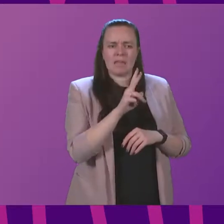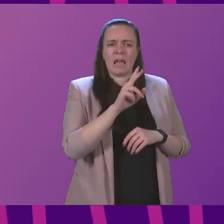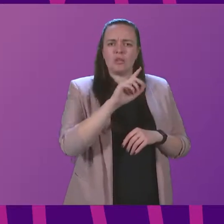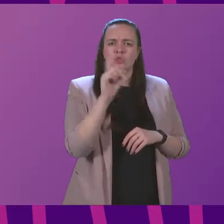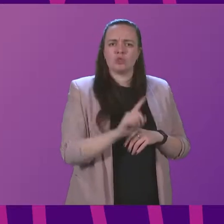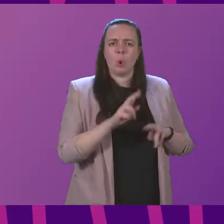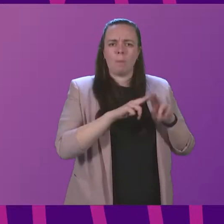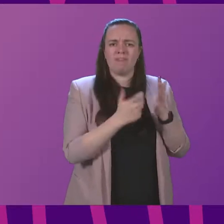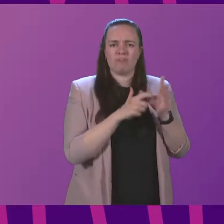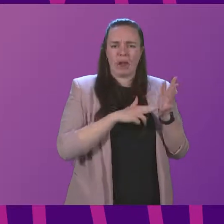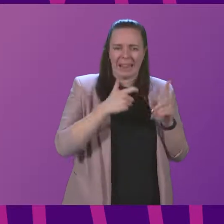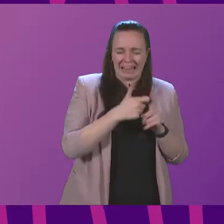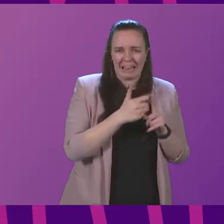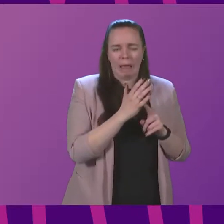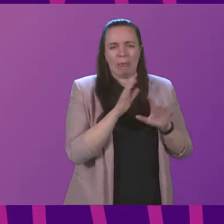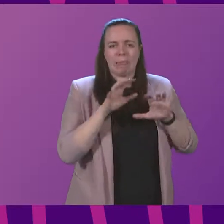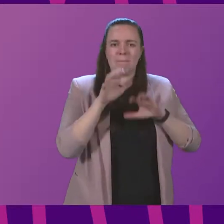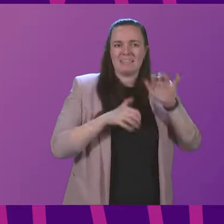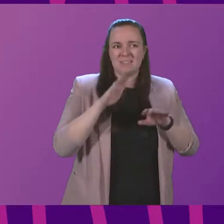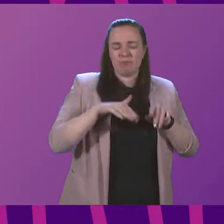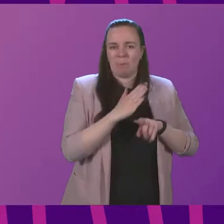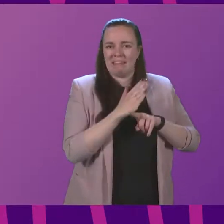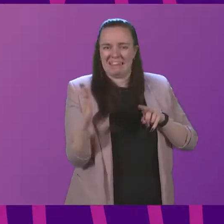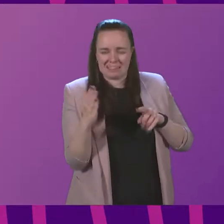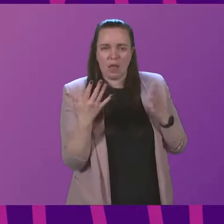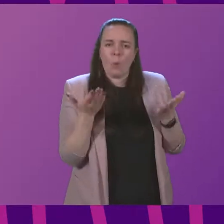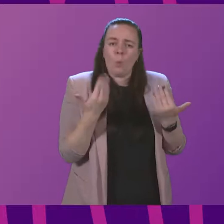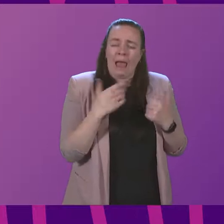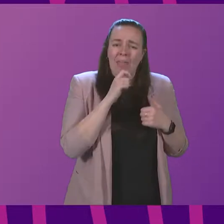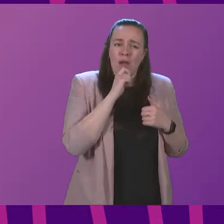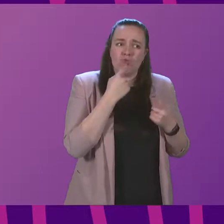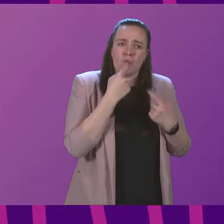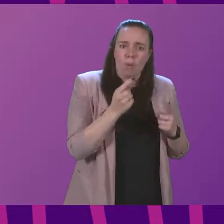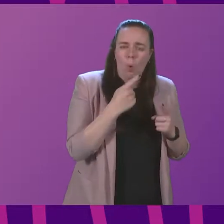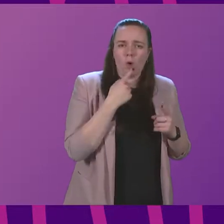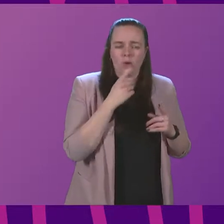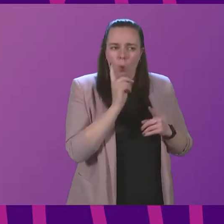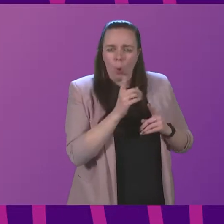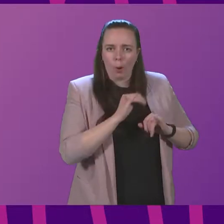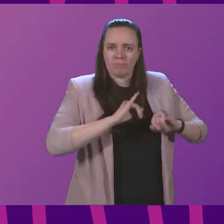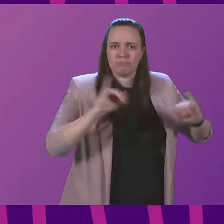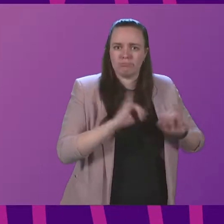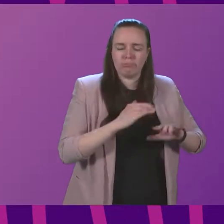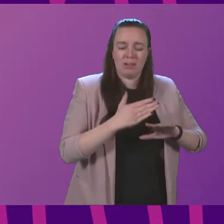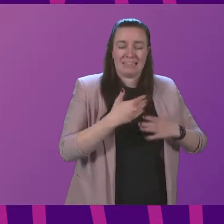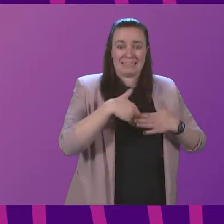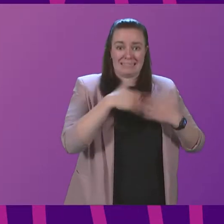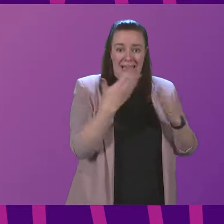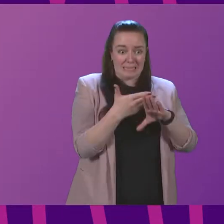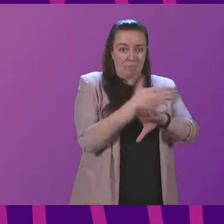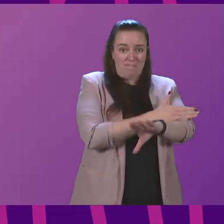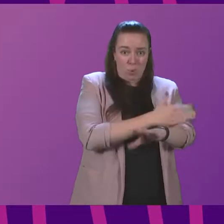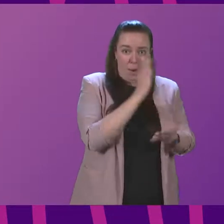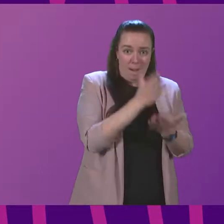and then the Beast from the East, and given weather reports were warning people of the impending catastrophe days before this one hit, why